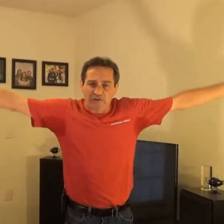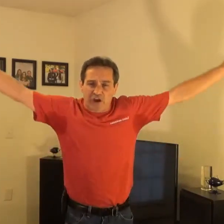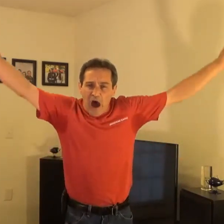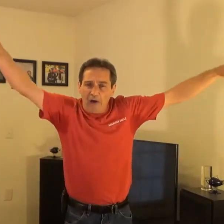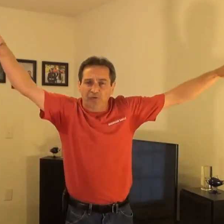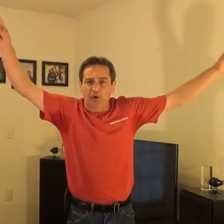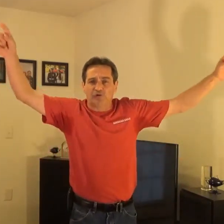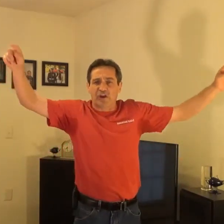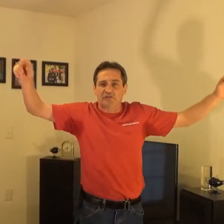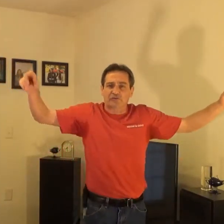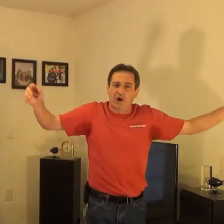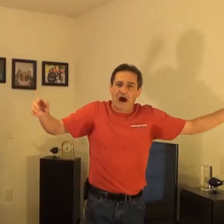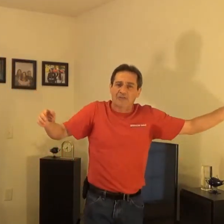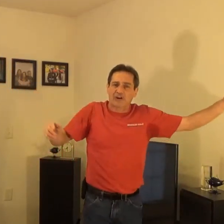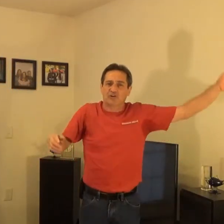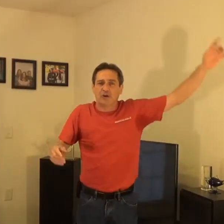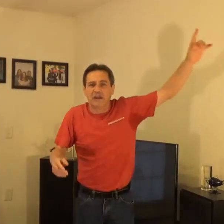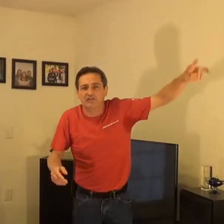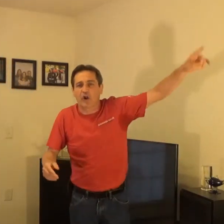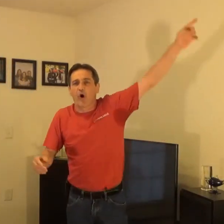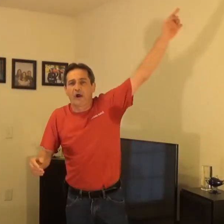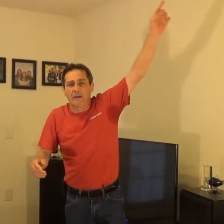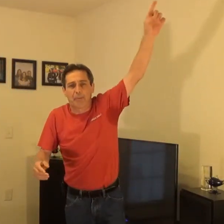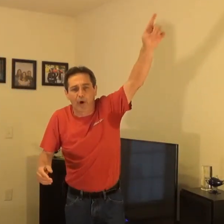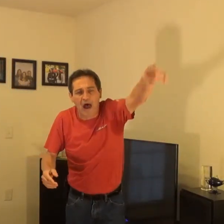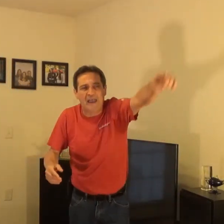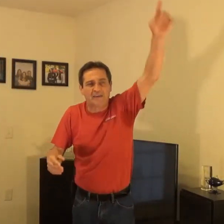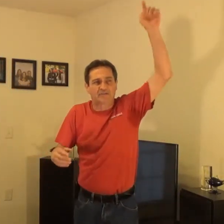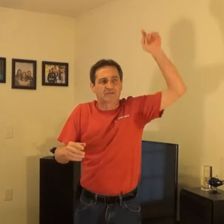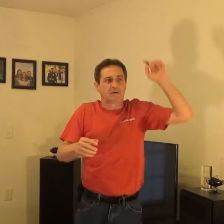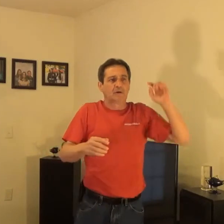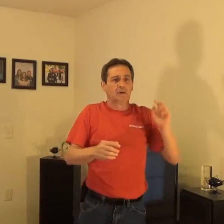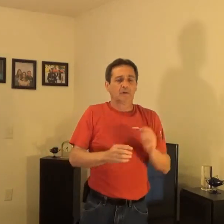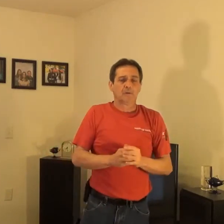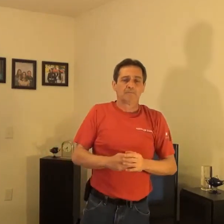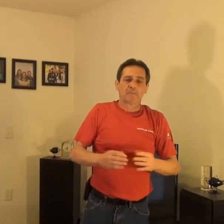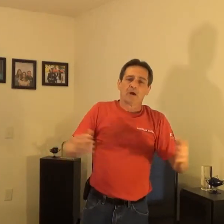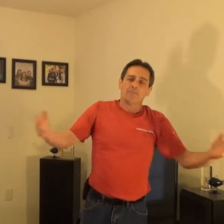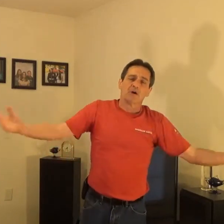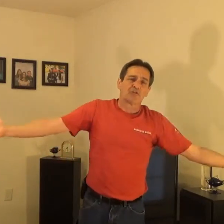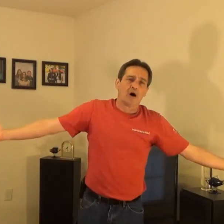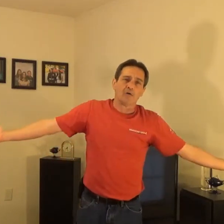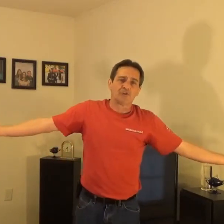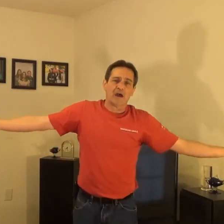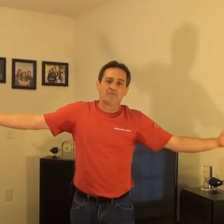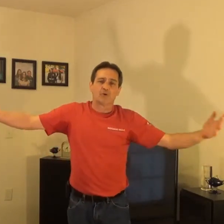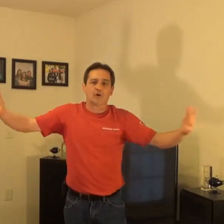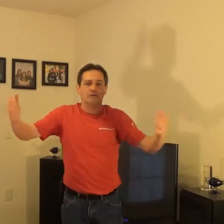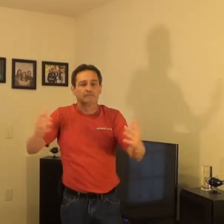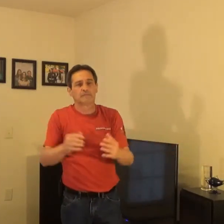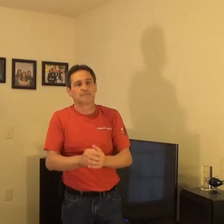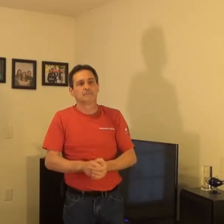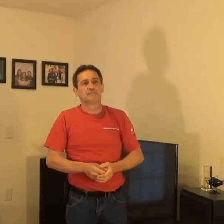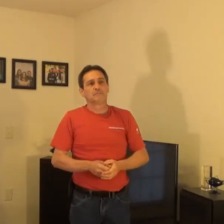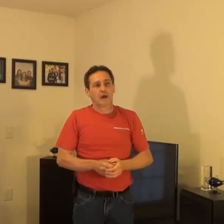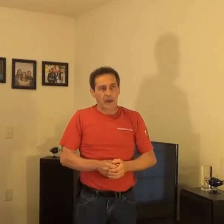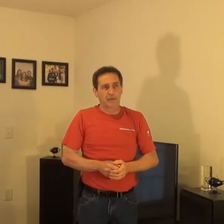God through Jesus Christ, and to his glory and praise. Much love to everyone. Amen.